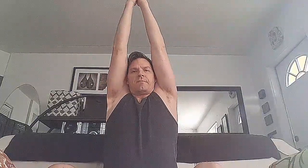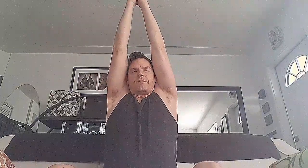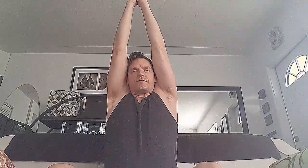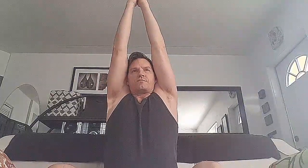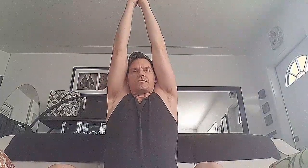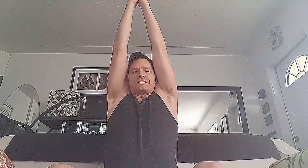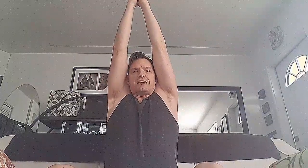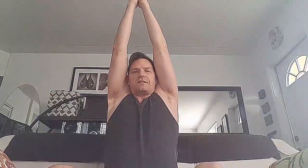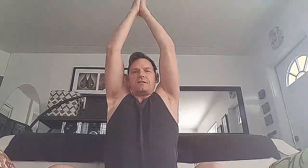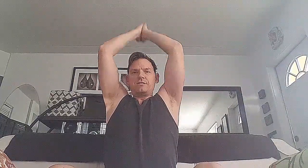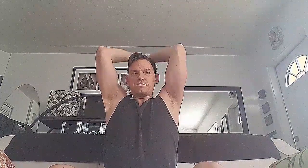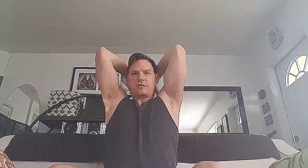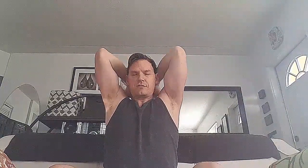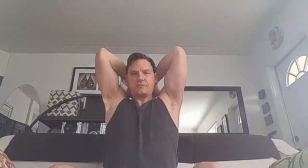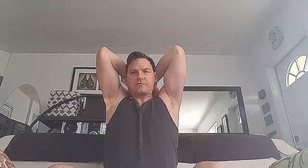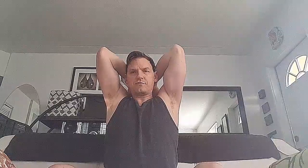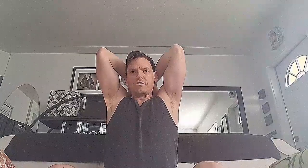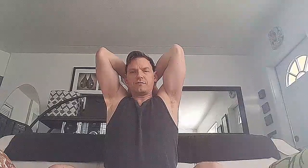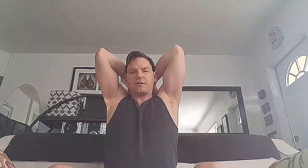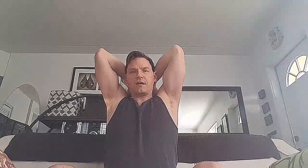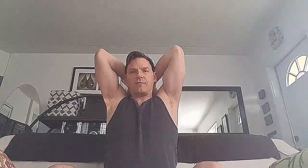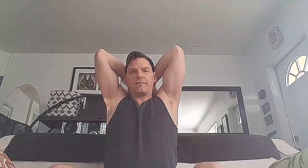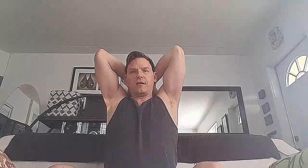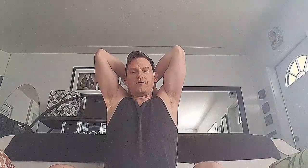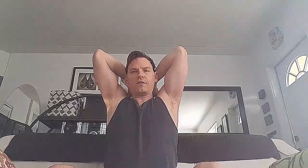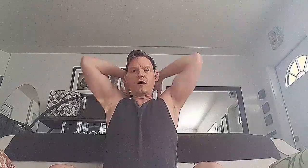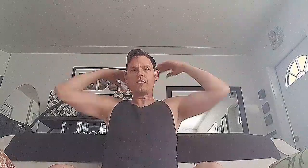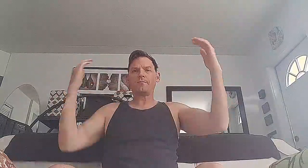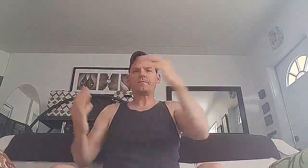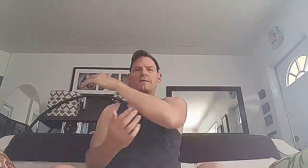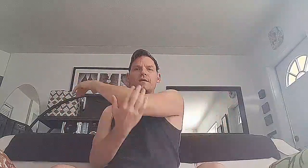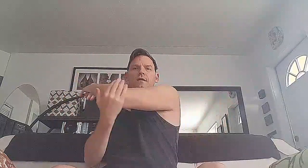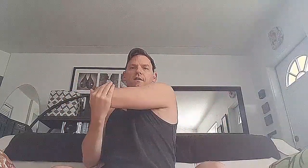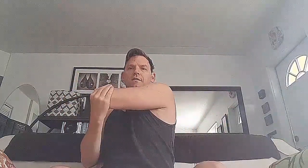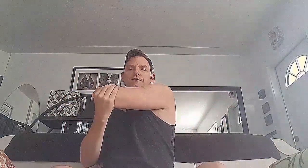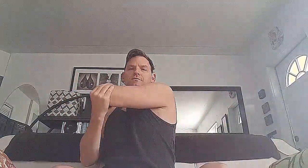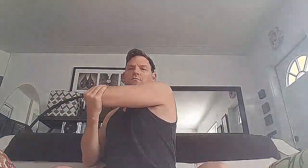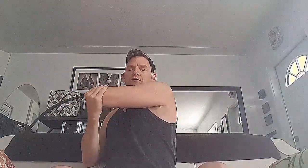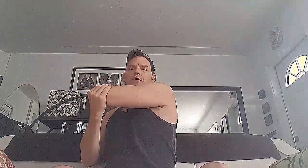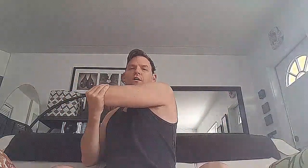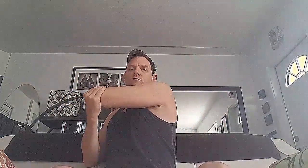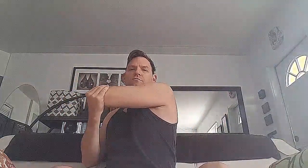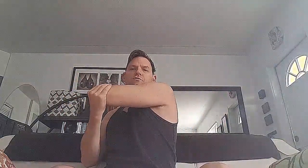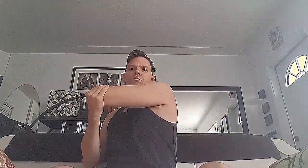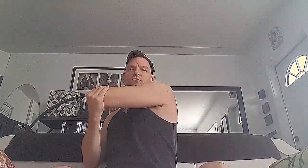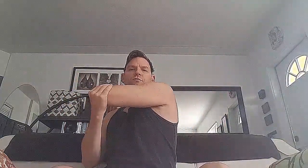We'll do just 10 of these just to stretch it out. There we go. Let's do a cross with the shoulder.